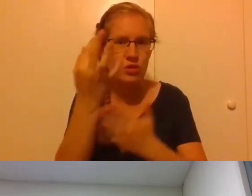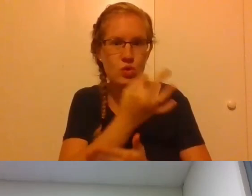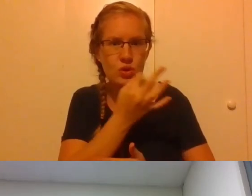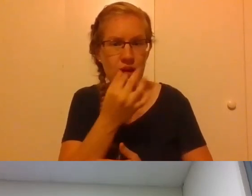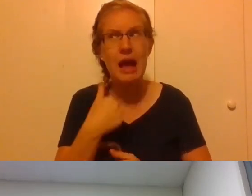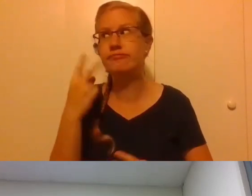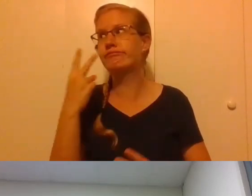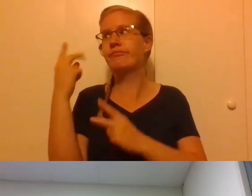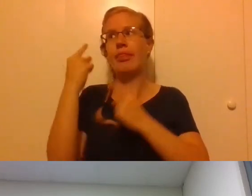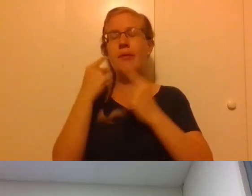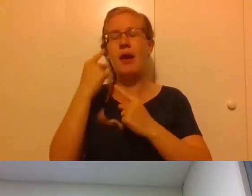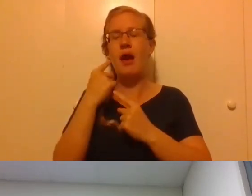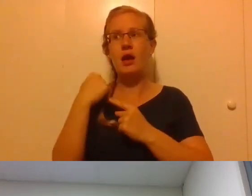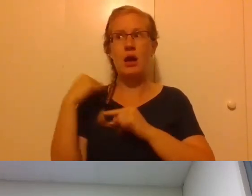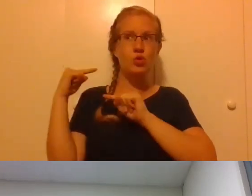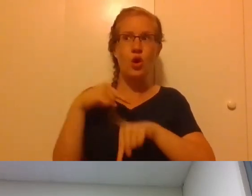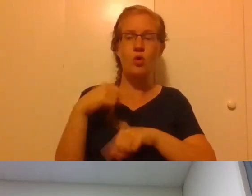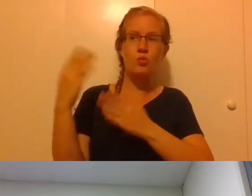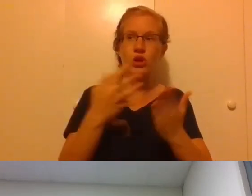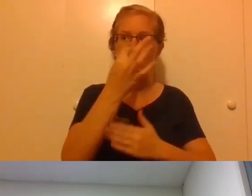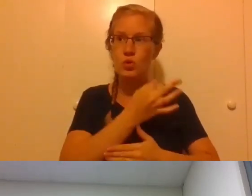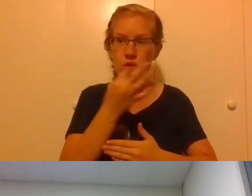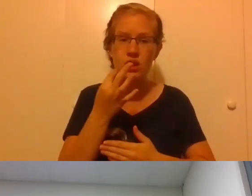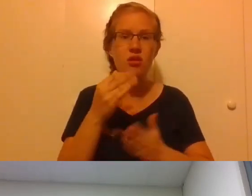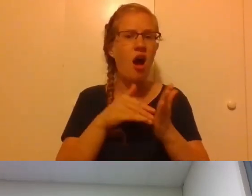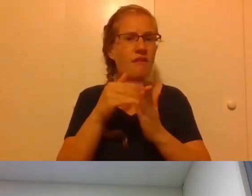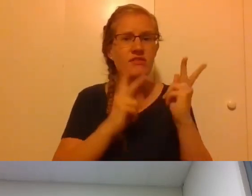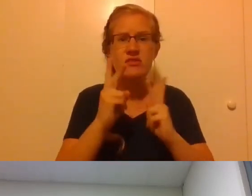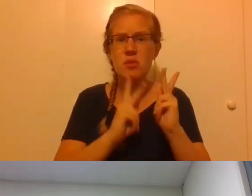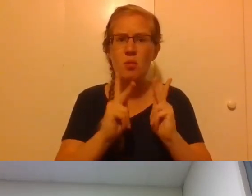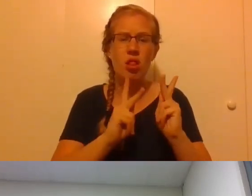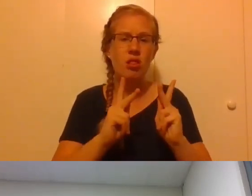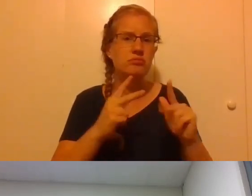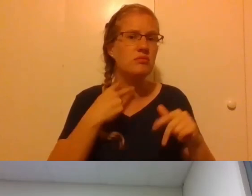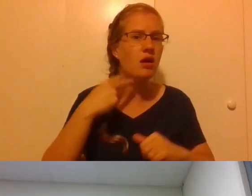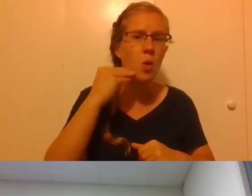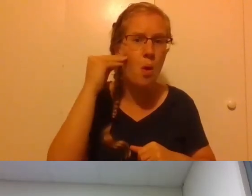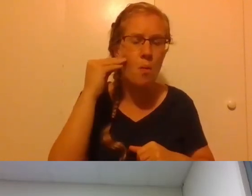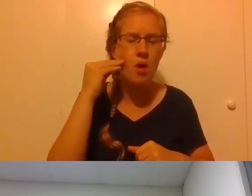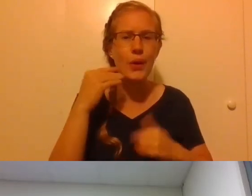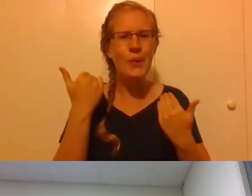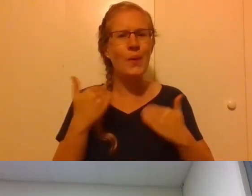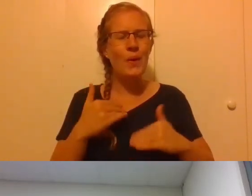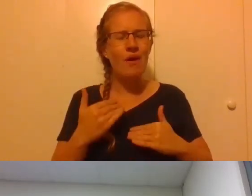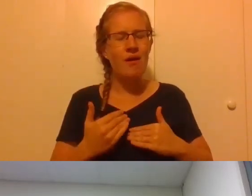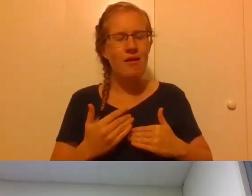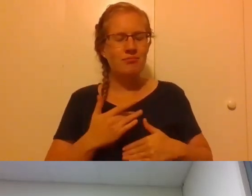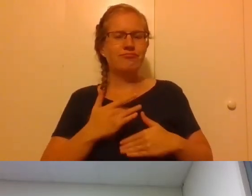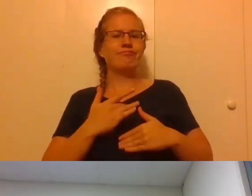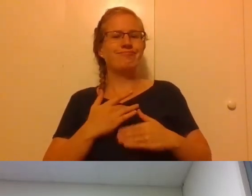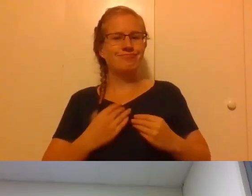I can think back to when I would go on communion calls and often visit people who are shut ins. There was such a richness